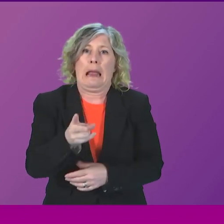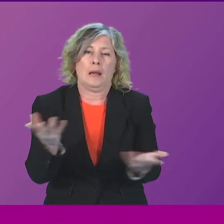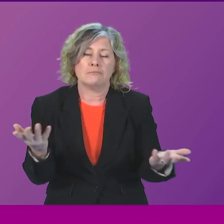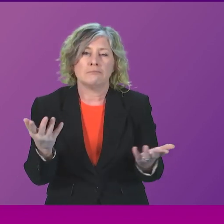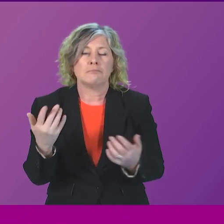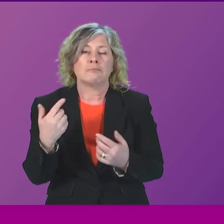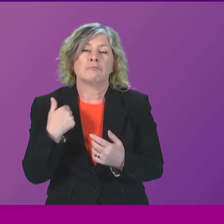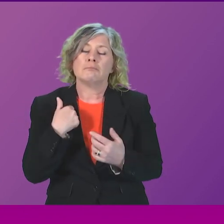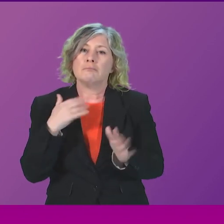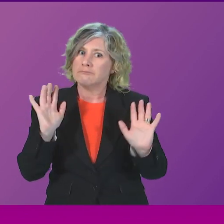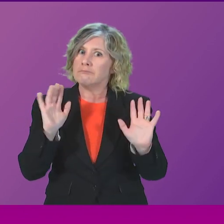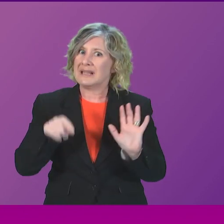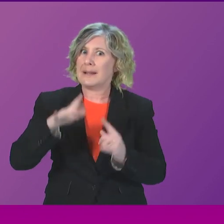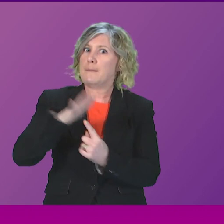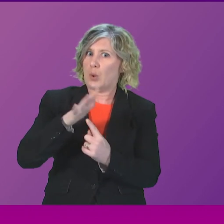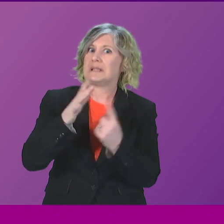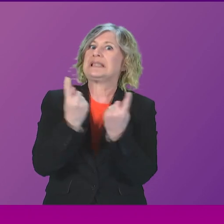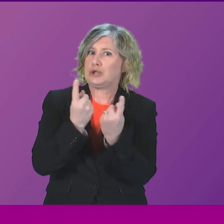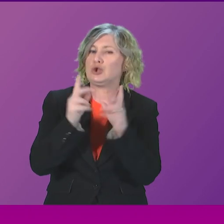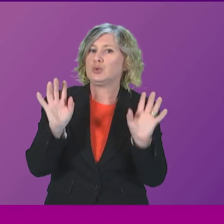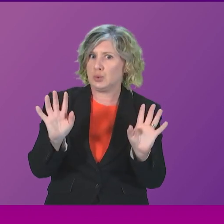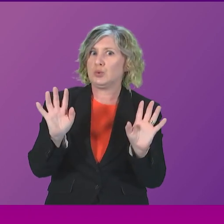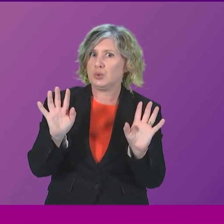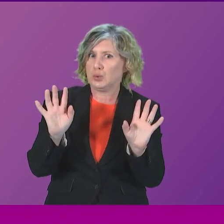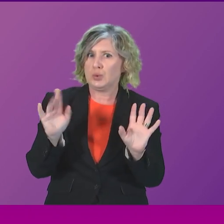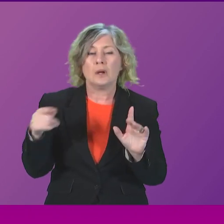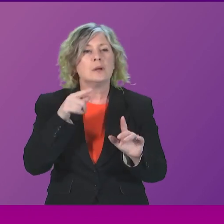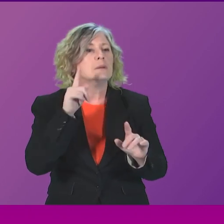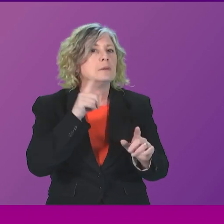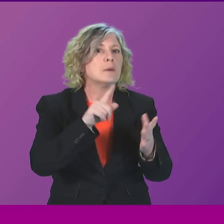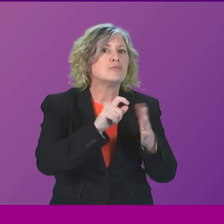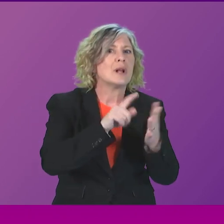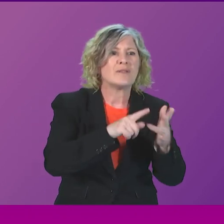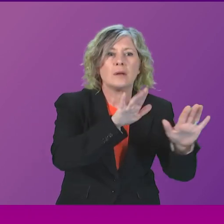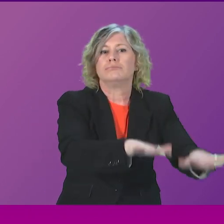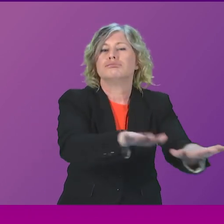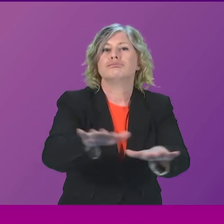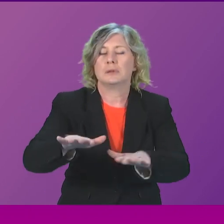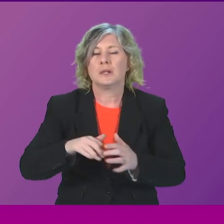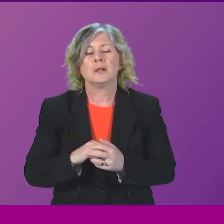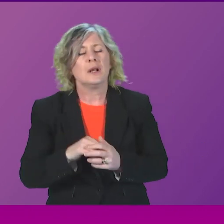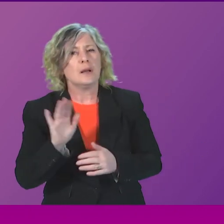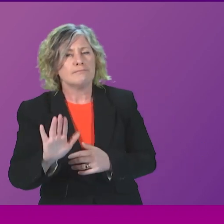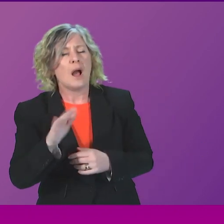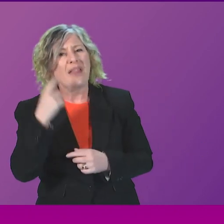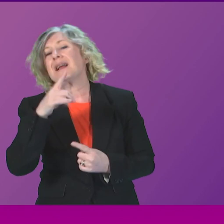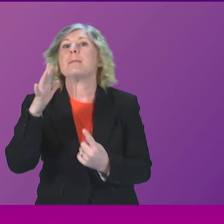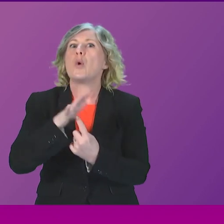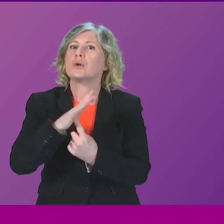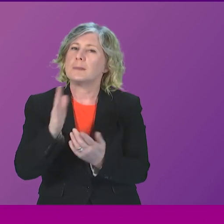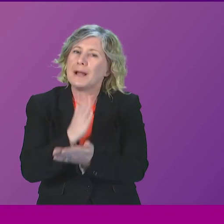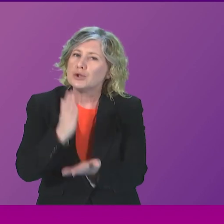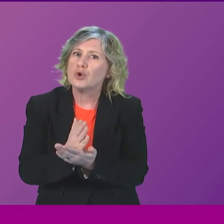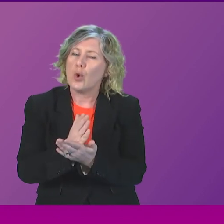Anasawa. This is a really important issue. So, the Labour may not want to heckle this point. I think it's really important for me to absolutely